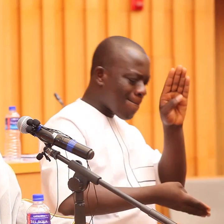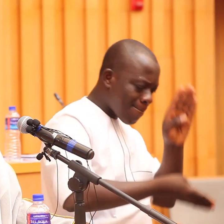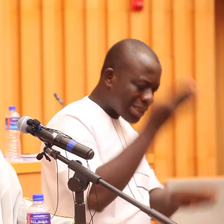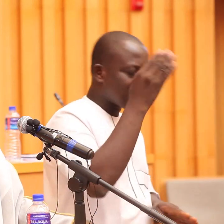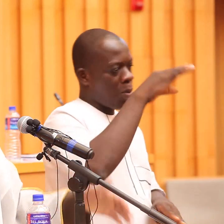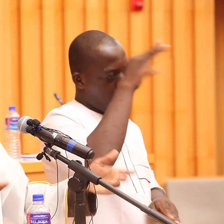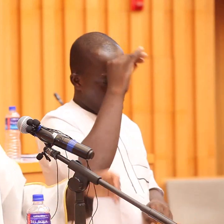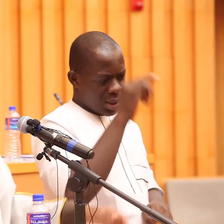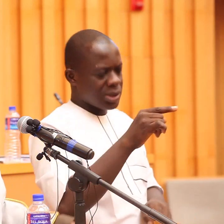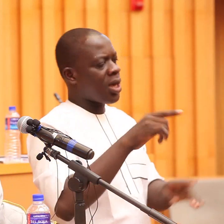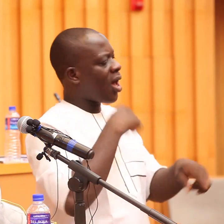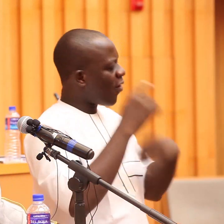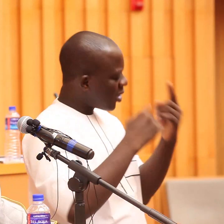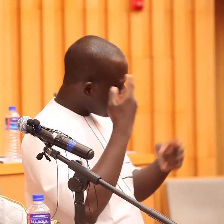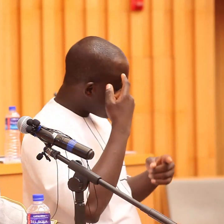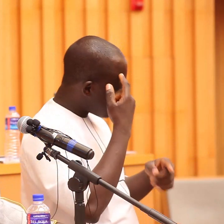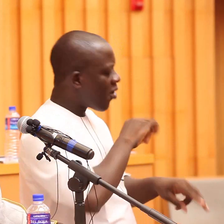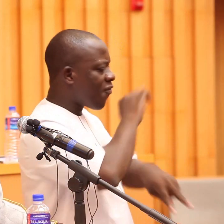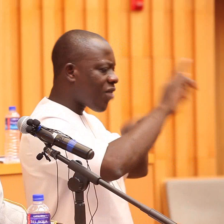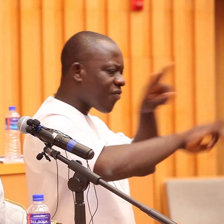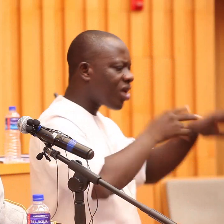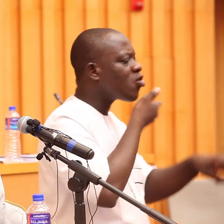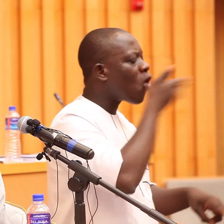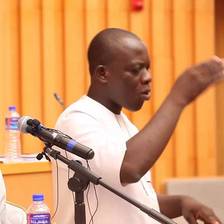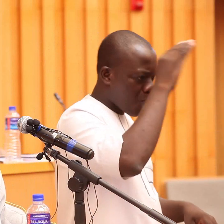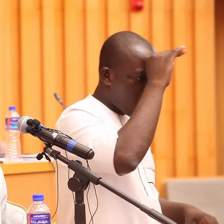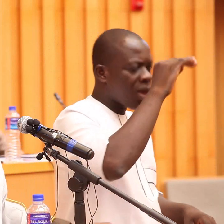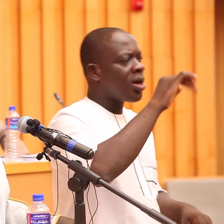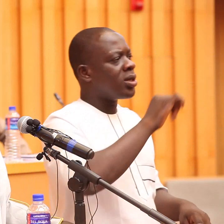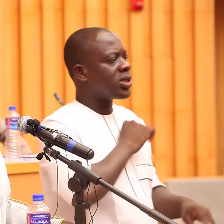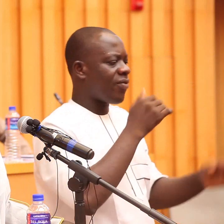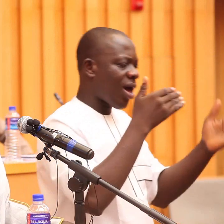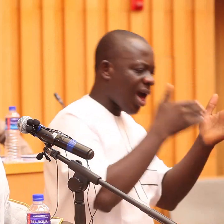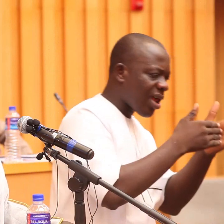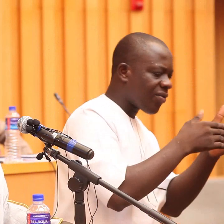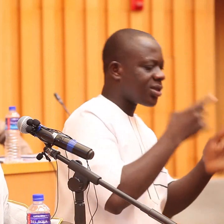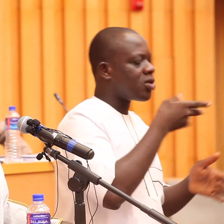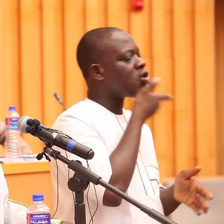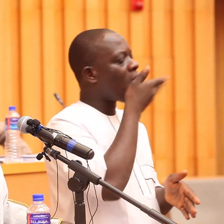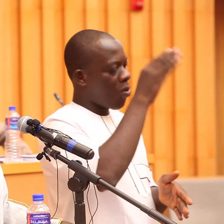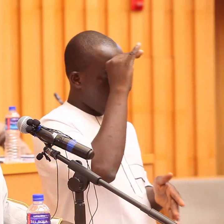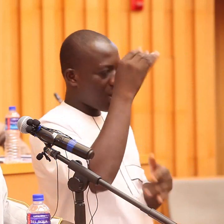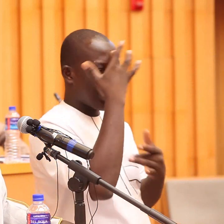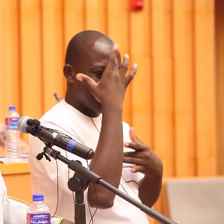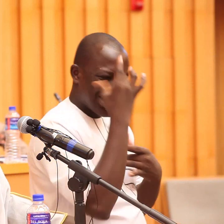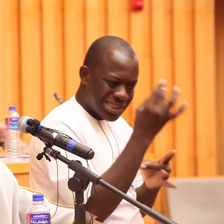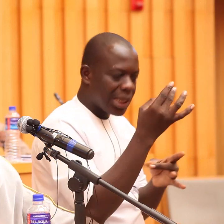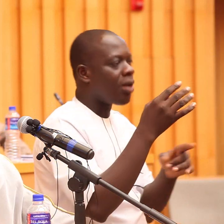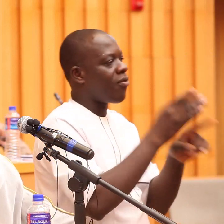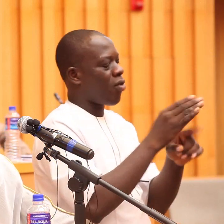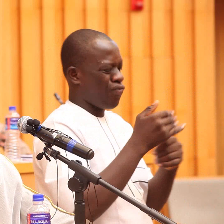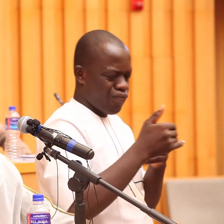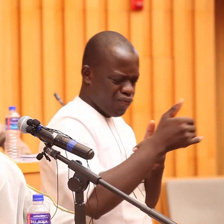decided to search for the young boy and he found that the young boy was ill in fact he was on his dead